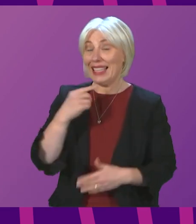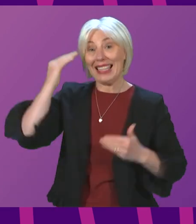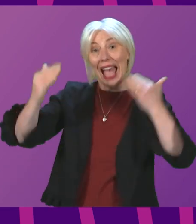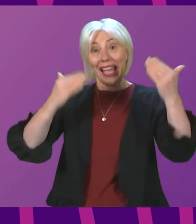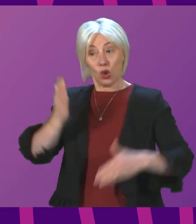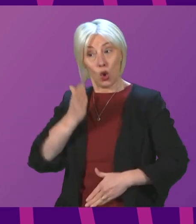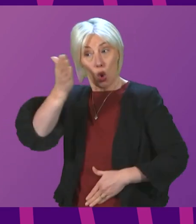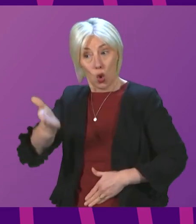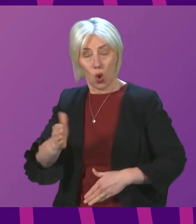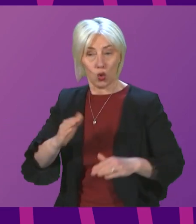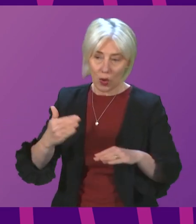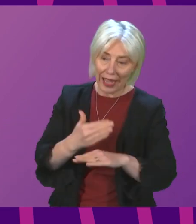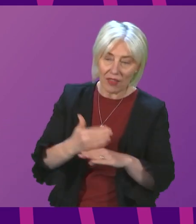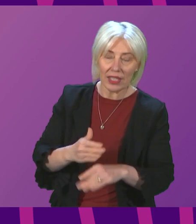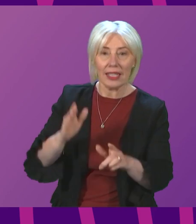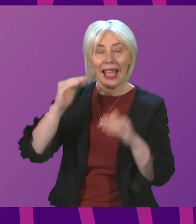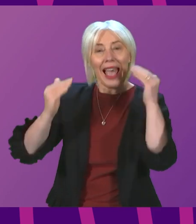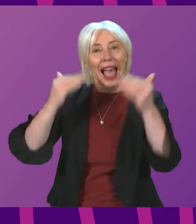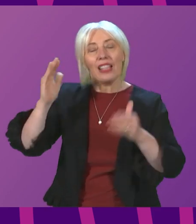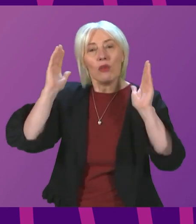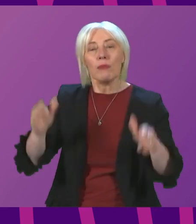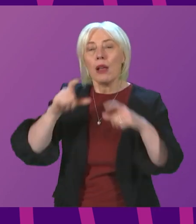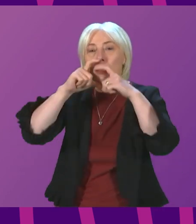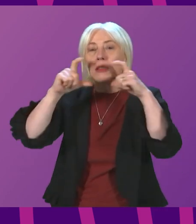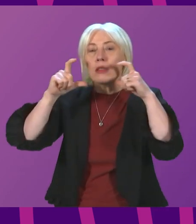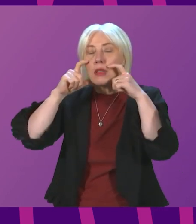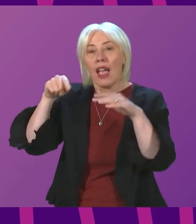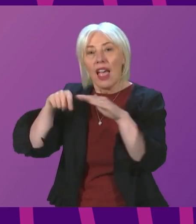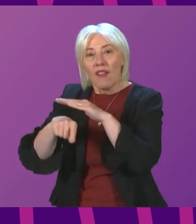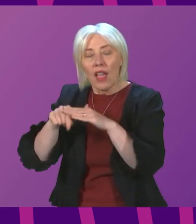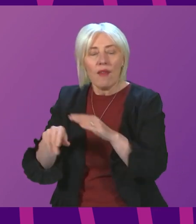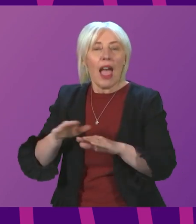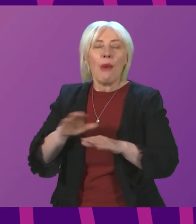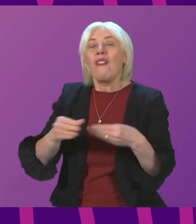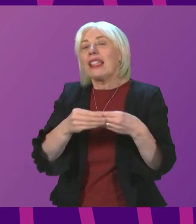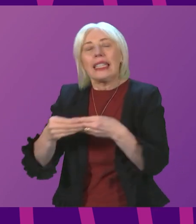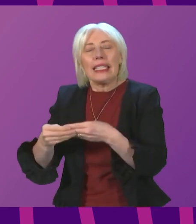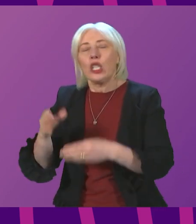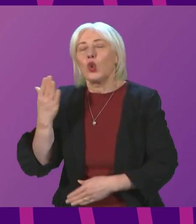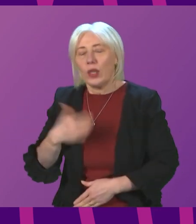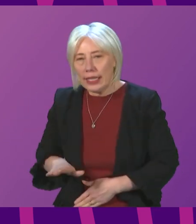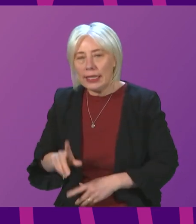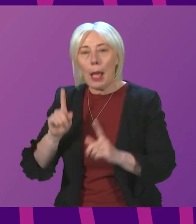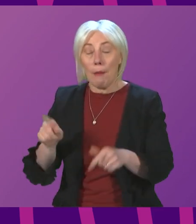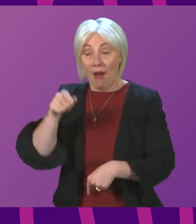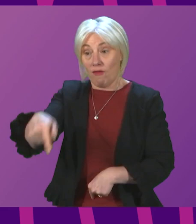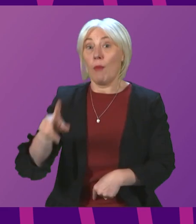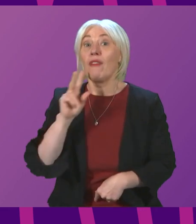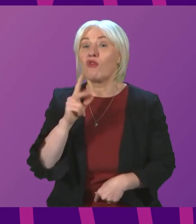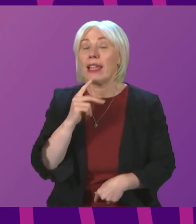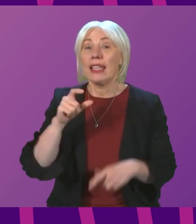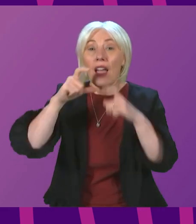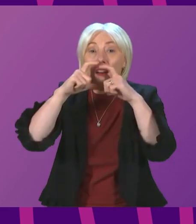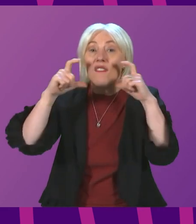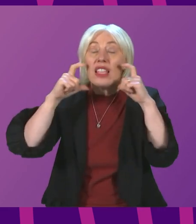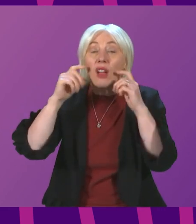activities should wear face coverings when indoors, unless they are leading the activity. However, from Friday, face coverings will no longer be required